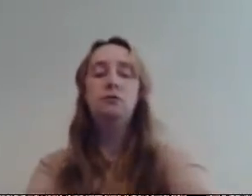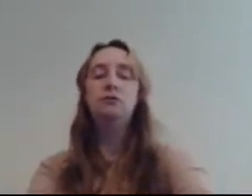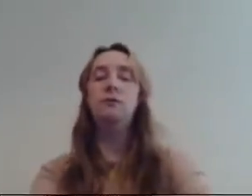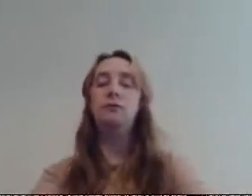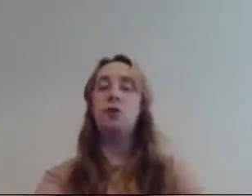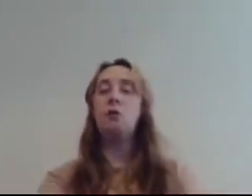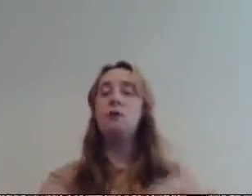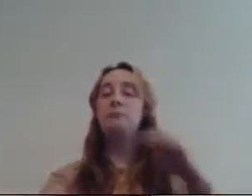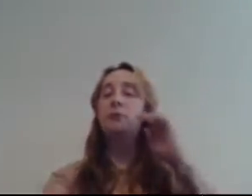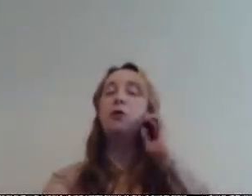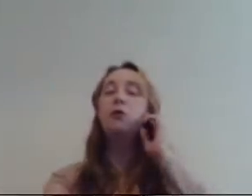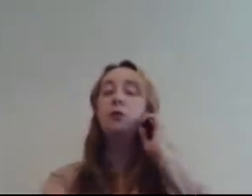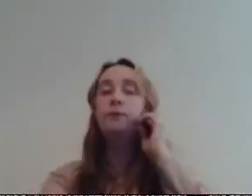so if it's our brawl